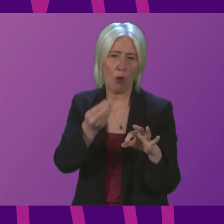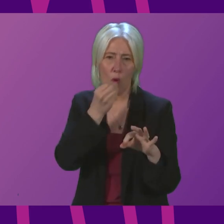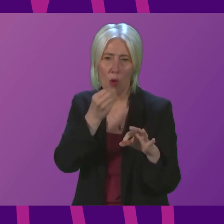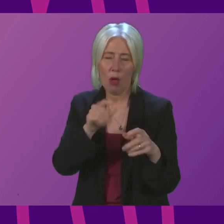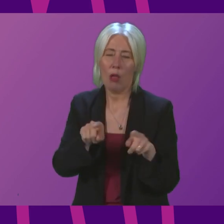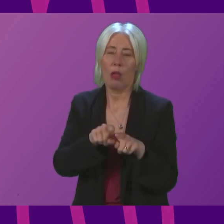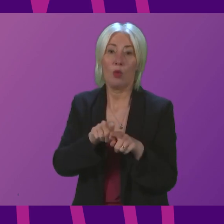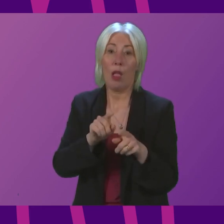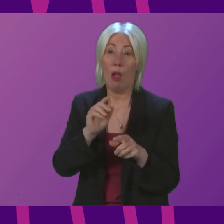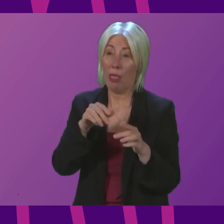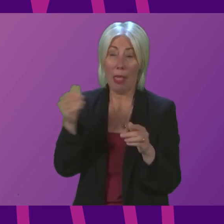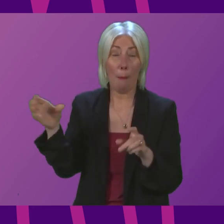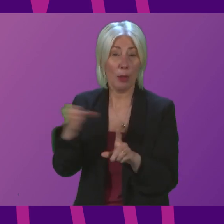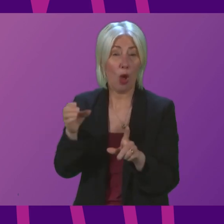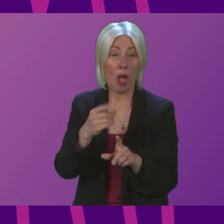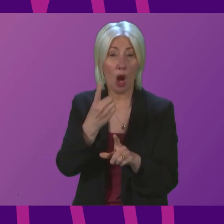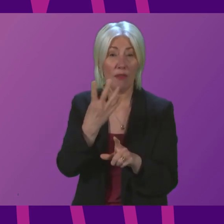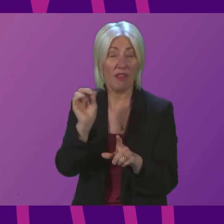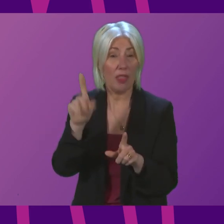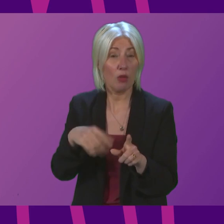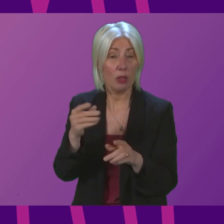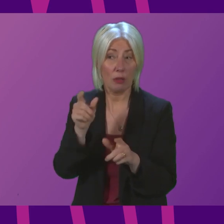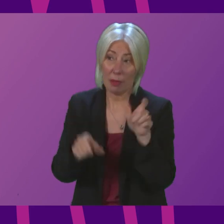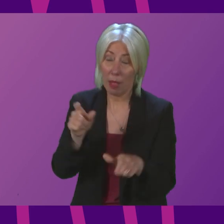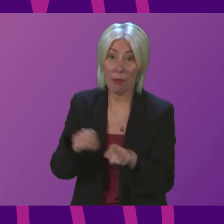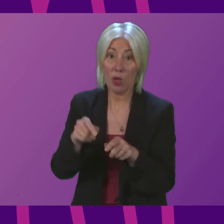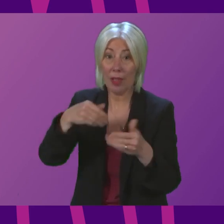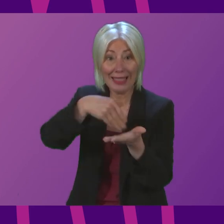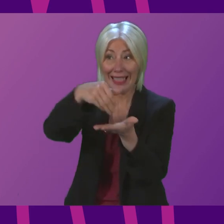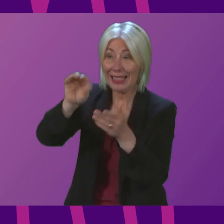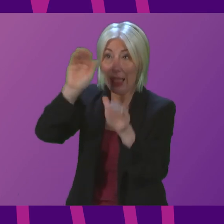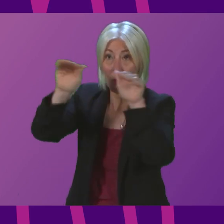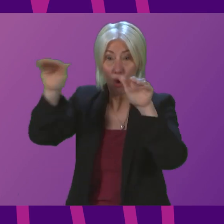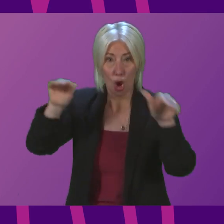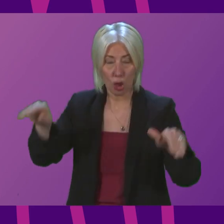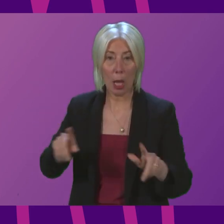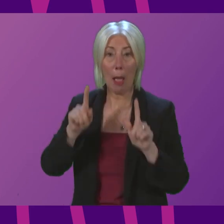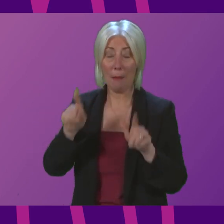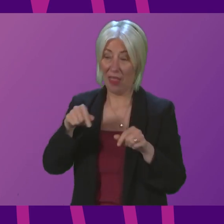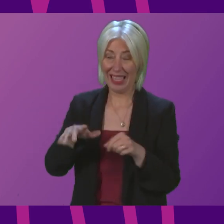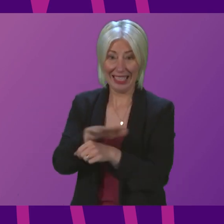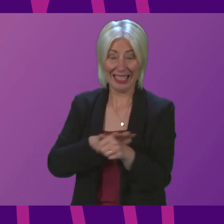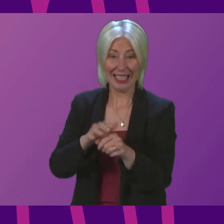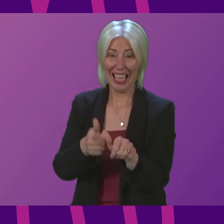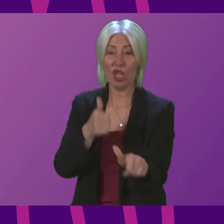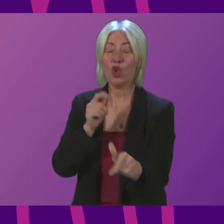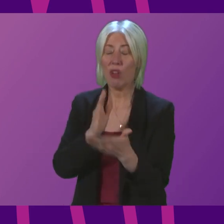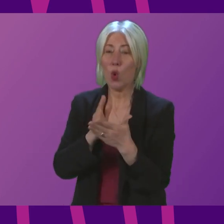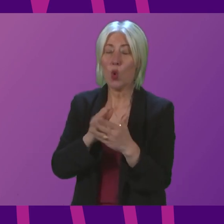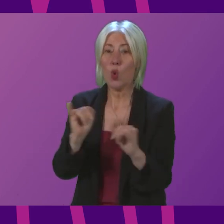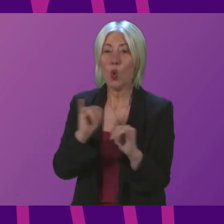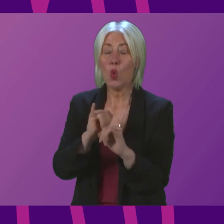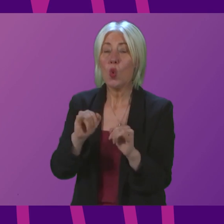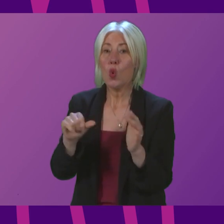115,000 people and a high-value export market. But it's clear to me that this totemic industry is in grave danger from the